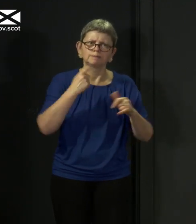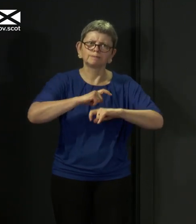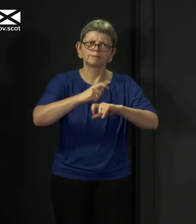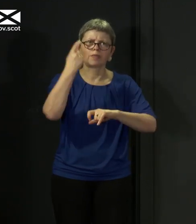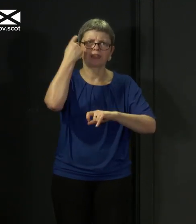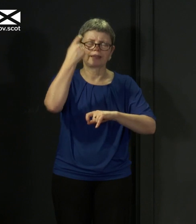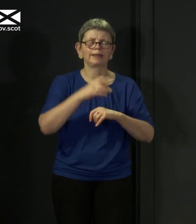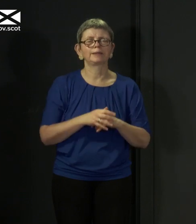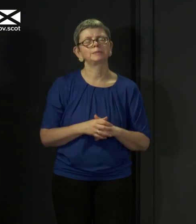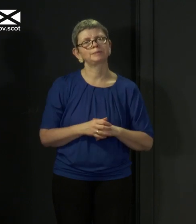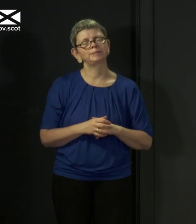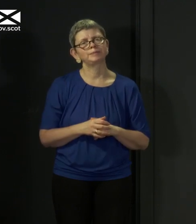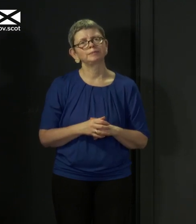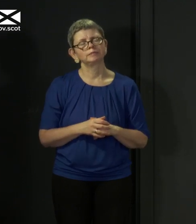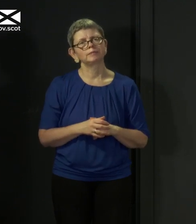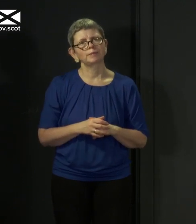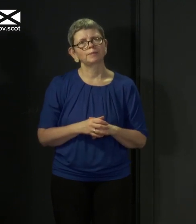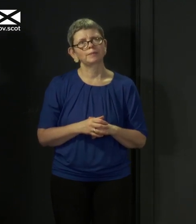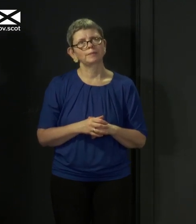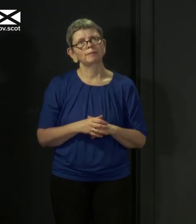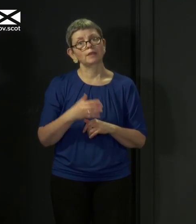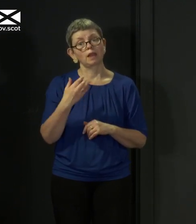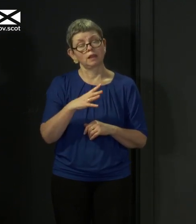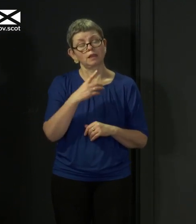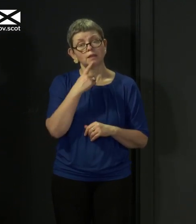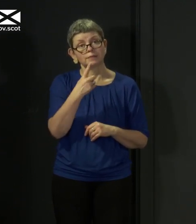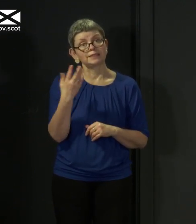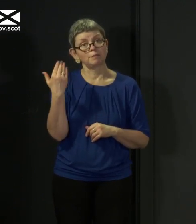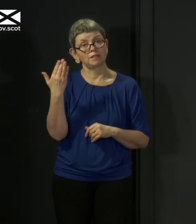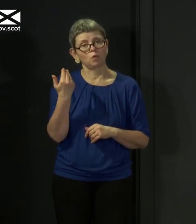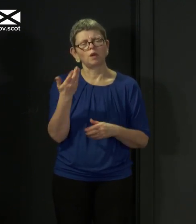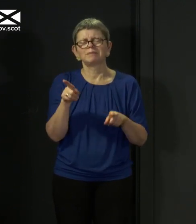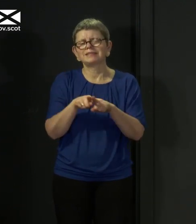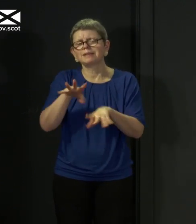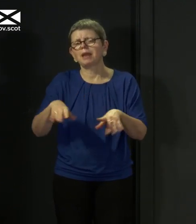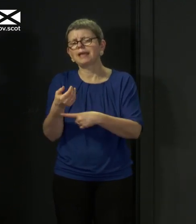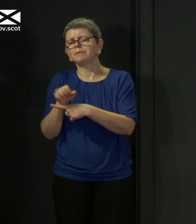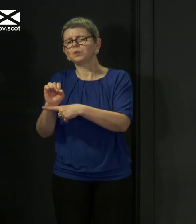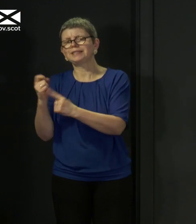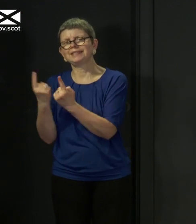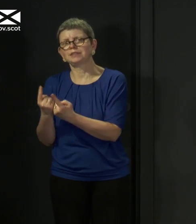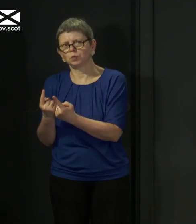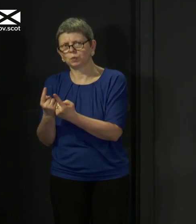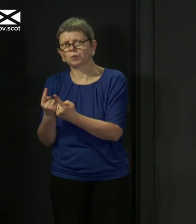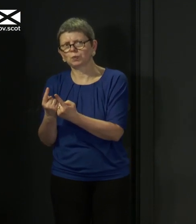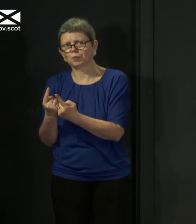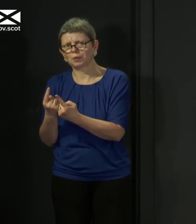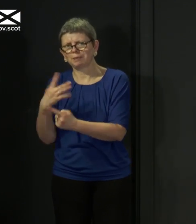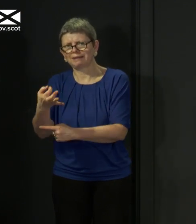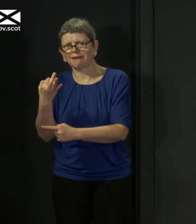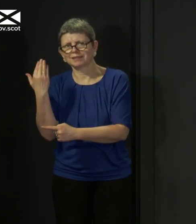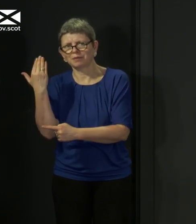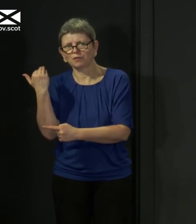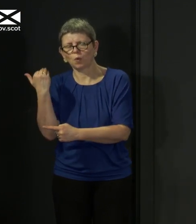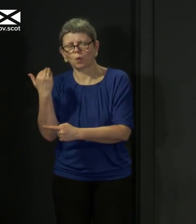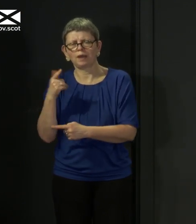and it's not the same point, but it falls into the kind of a similar category to the immunity issue that was raised a couple of questions ago as an area